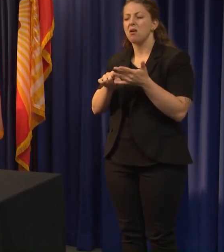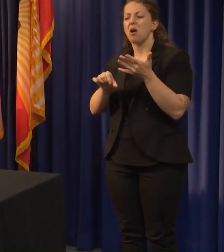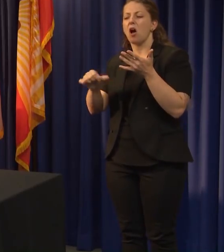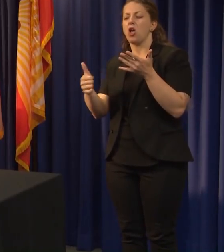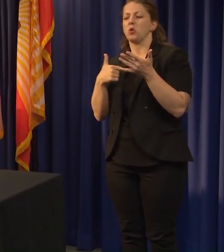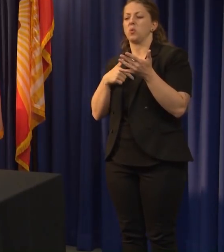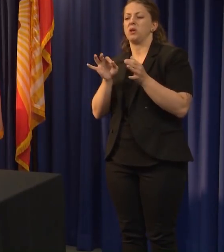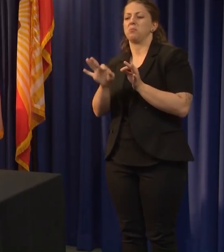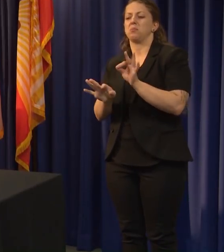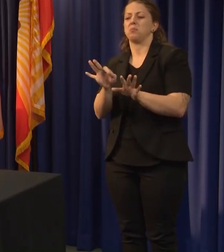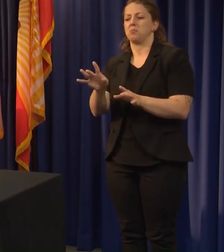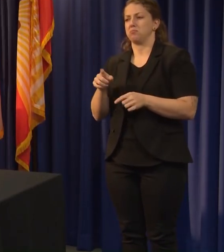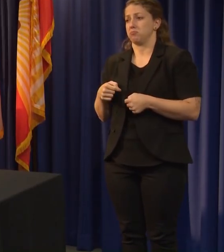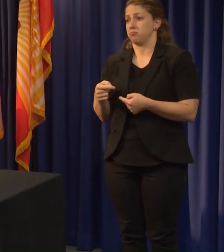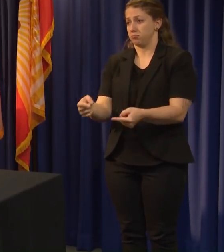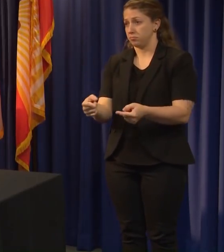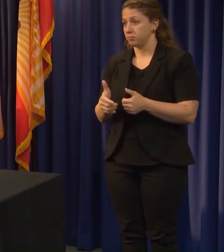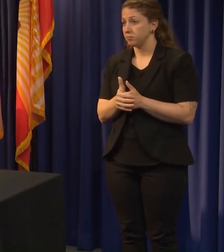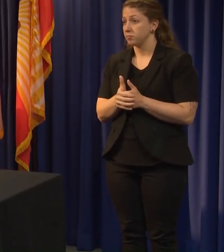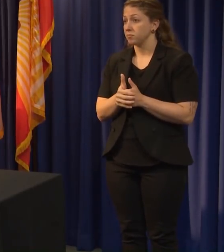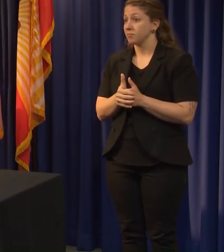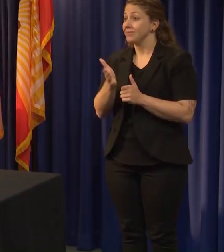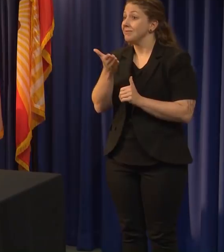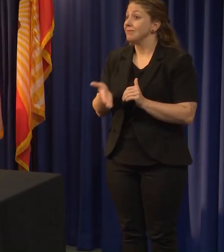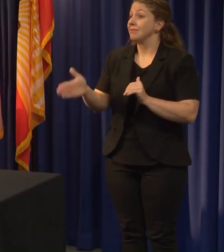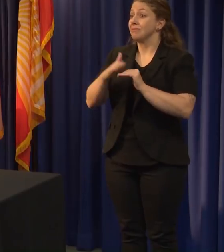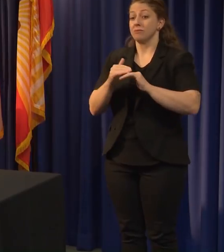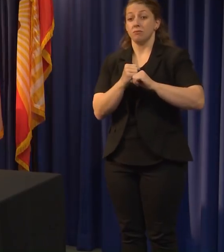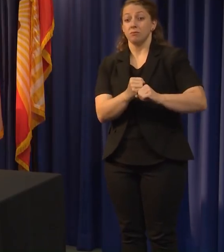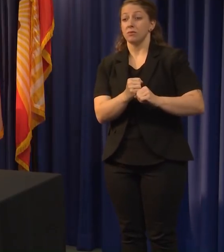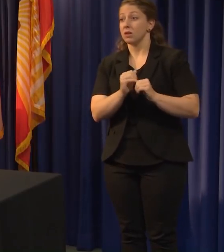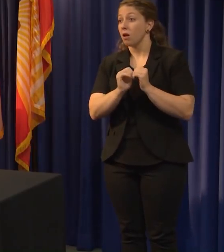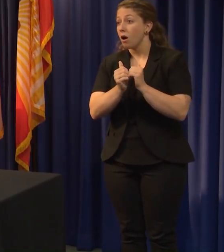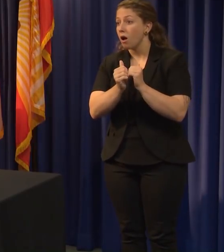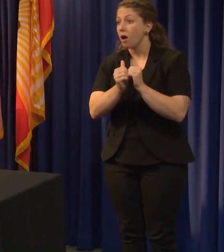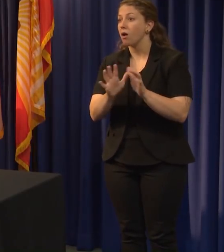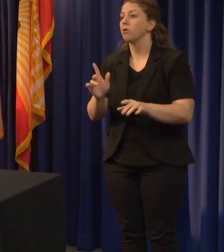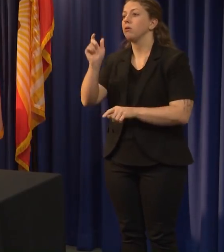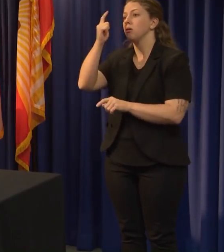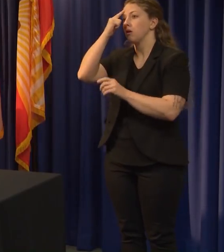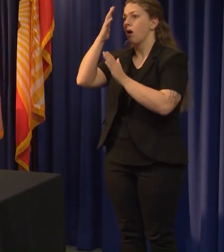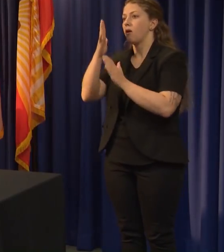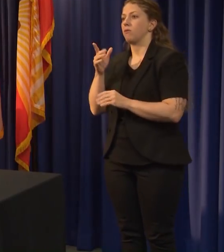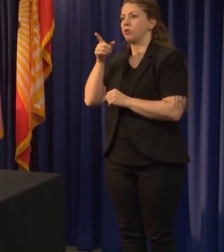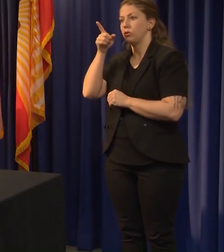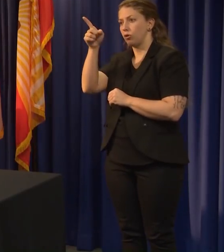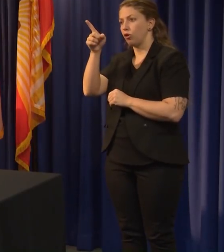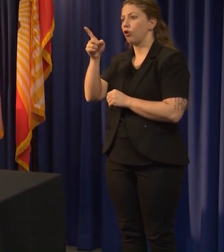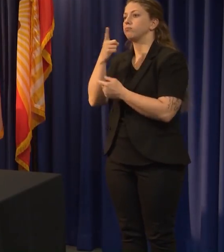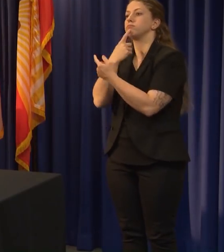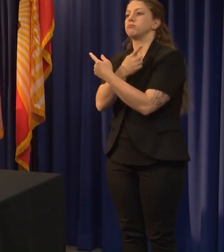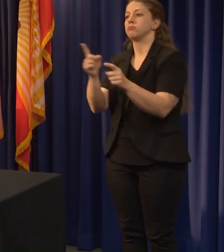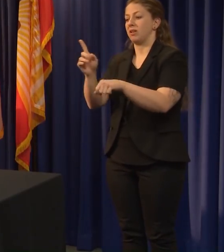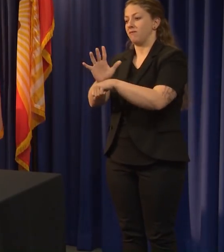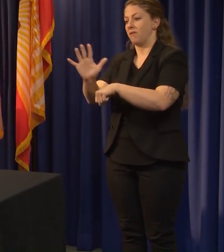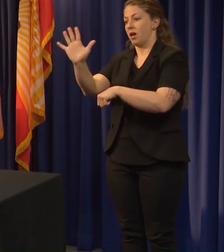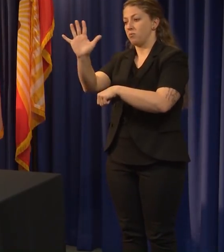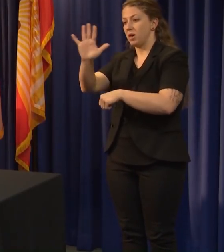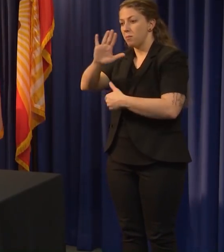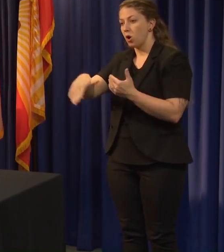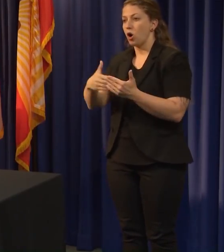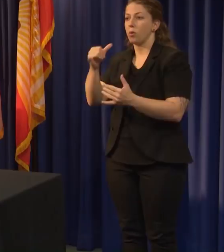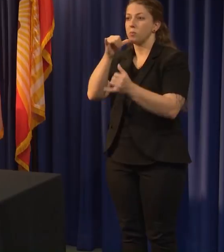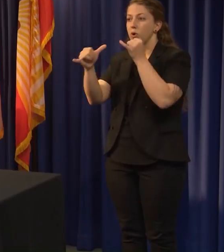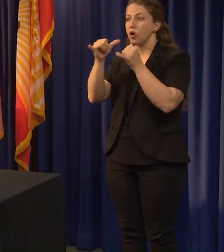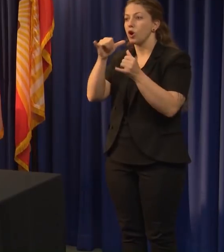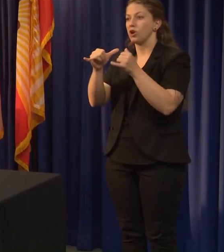To increase protection today, Governor Ron DeSantis announced that effective at 5 p.m., all bars and nightclubs will close